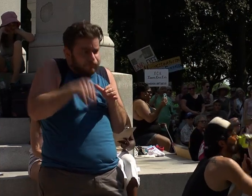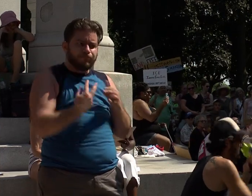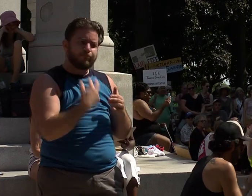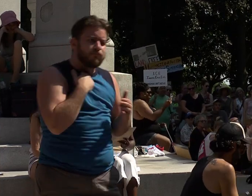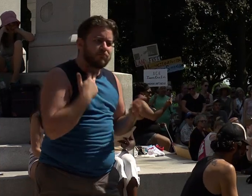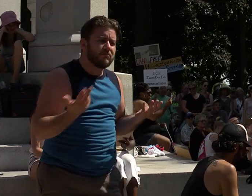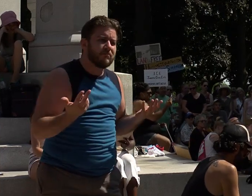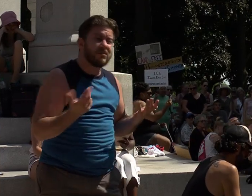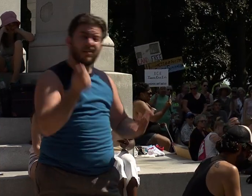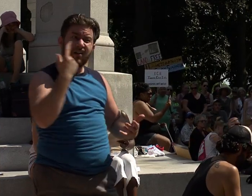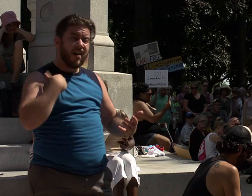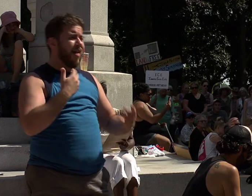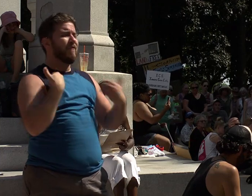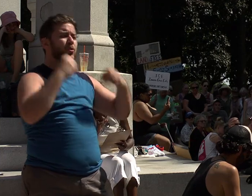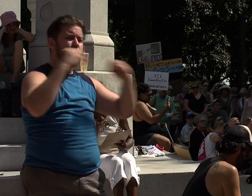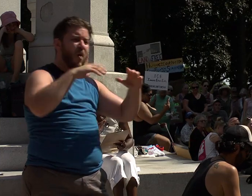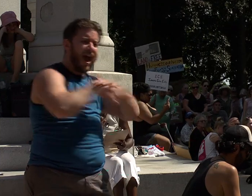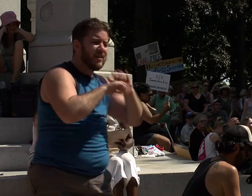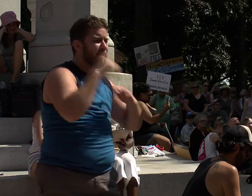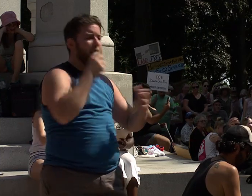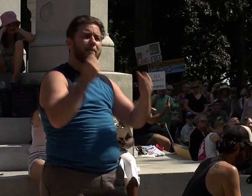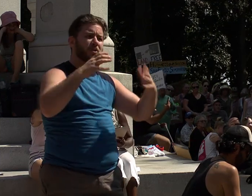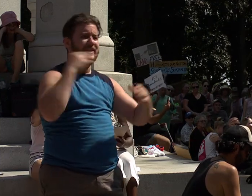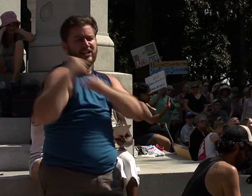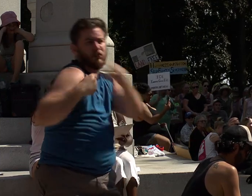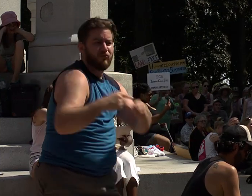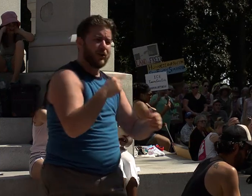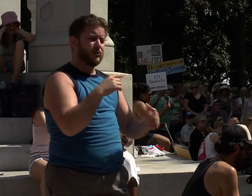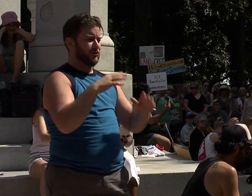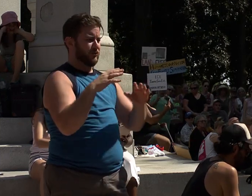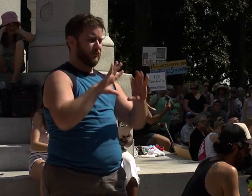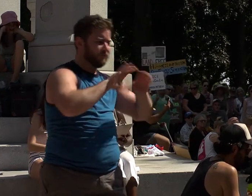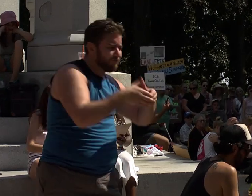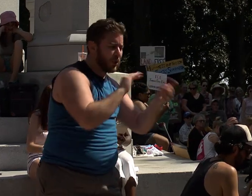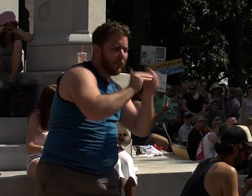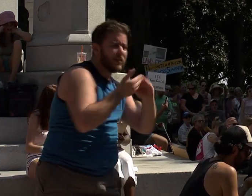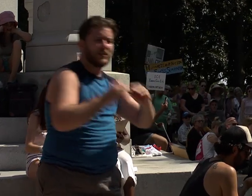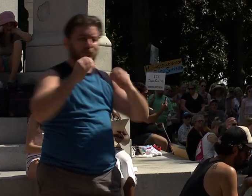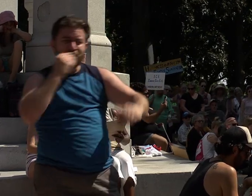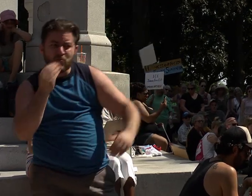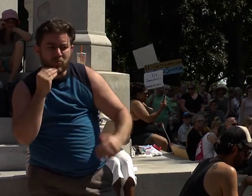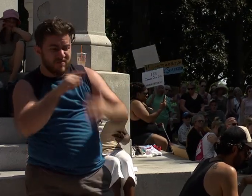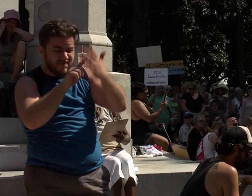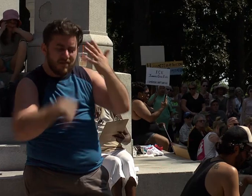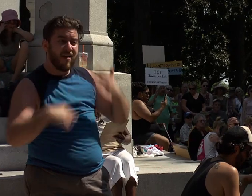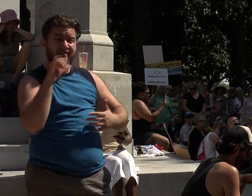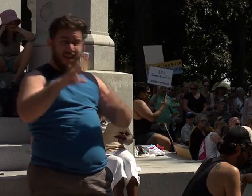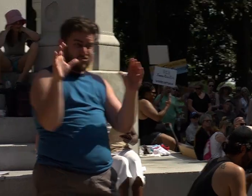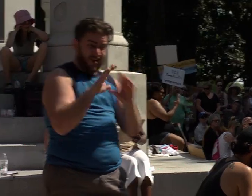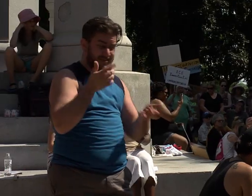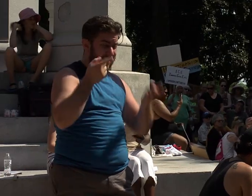access to elders and multi-generational communities or food security this systematic crisis is a byproduct